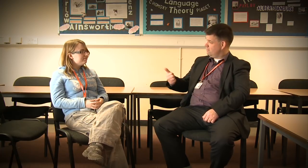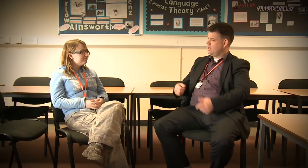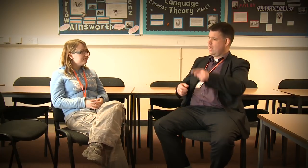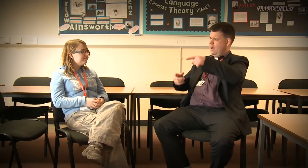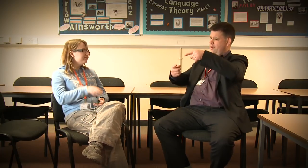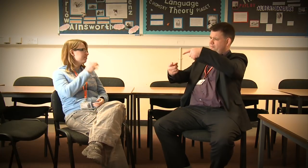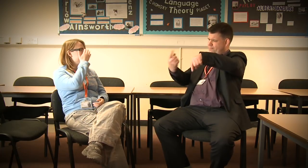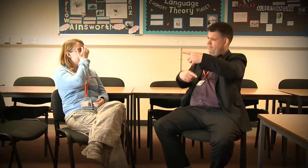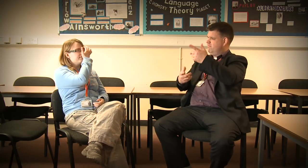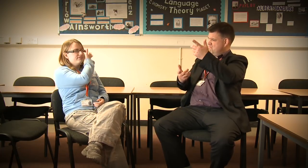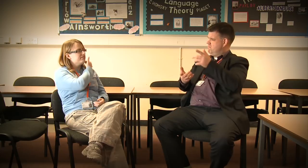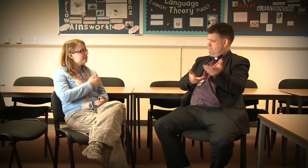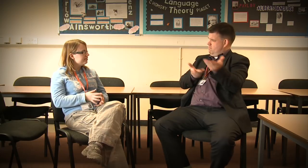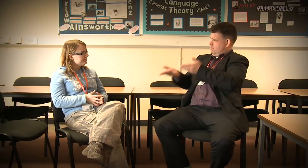Have you been happy with the support you've had?